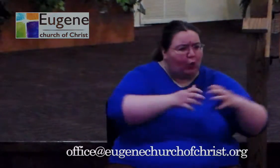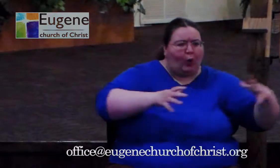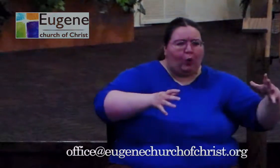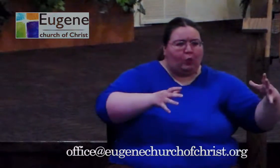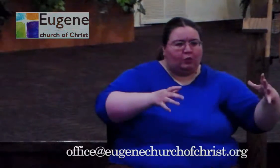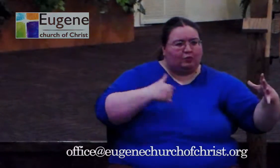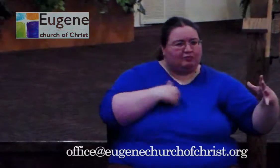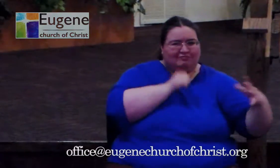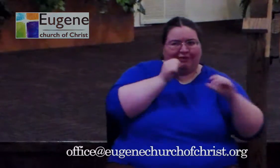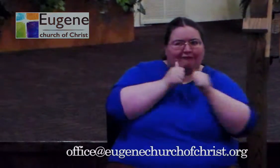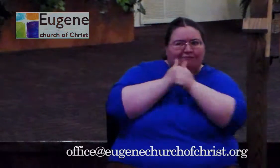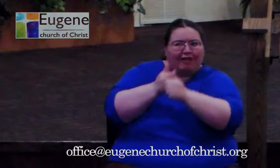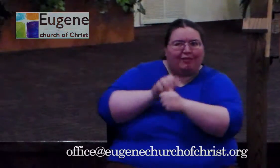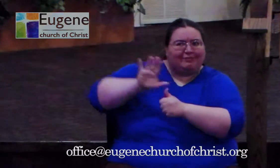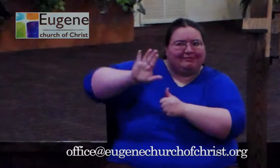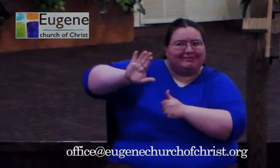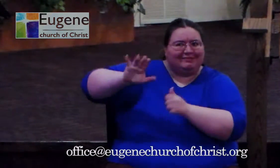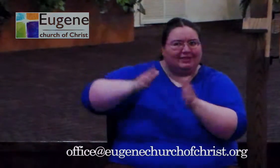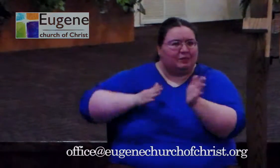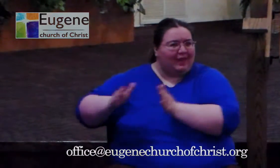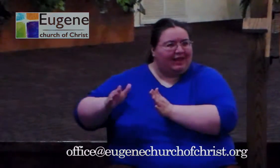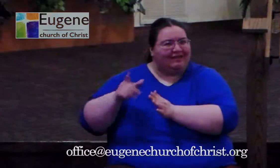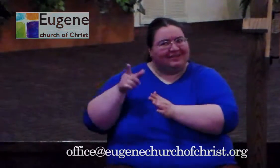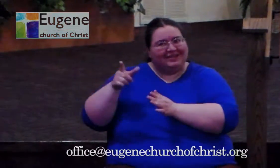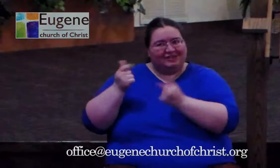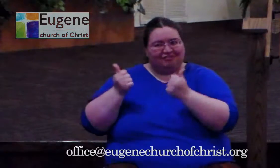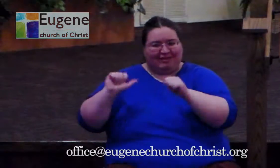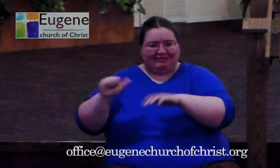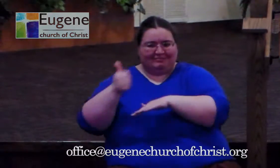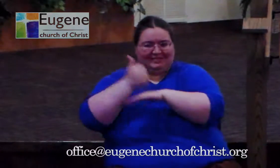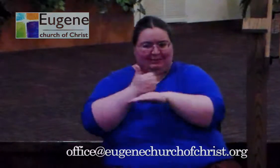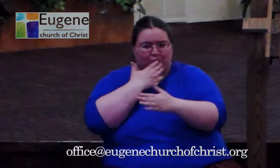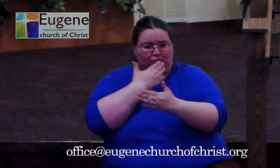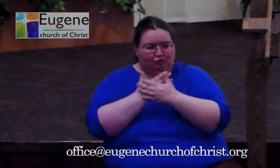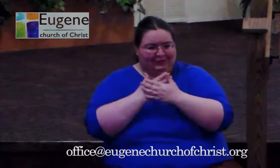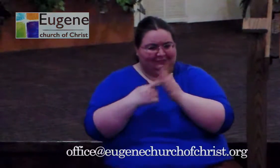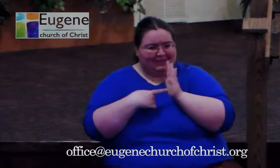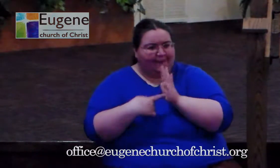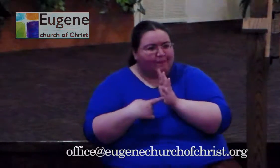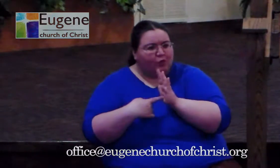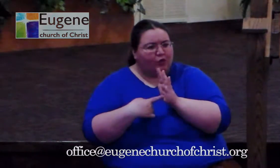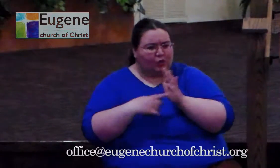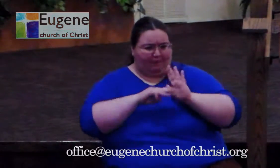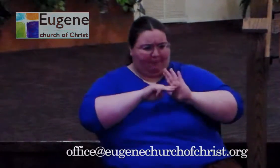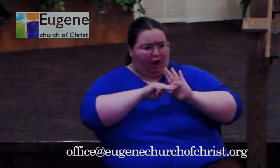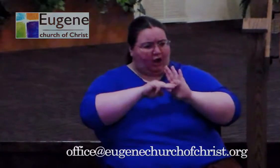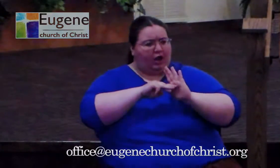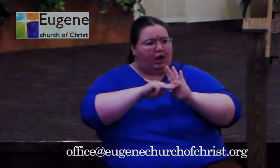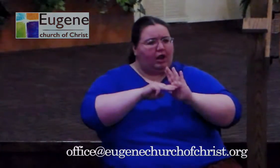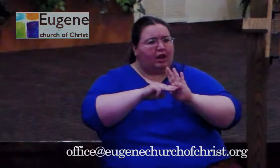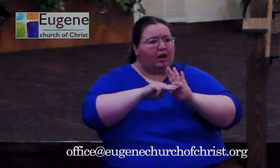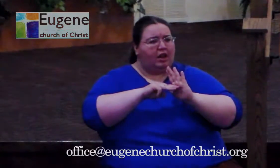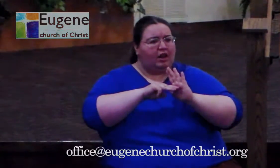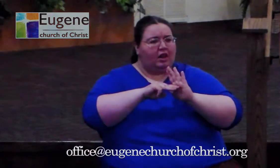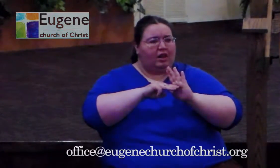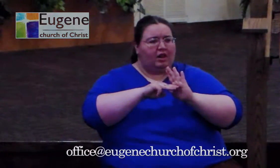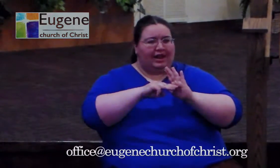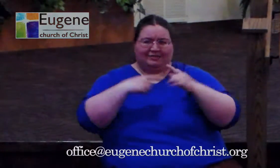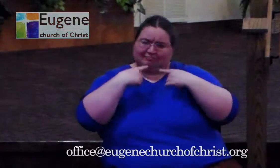And I think he tries to set a good example for us, tries to model for us what it's going to look like, and then even just tries to just flat out tell us this is how you need to do